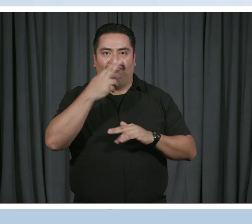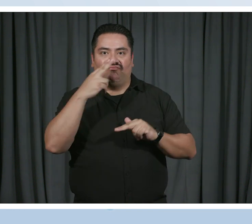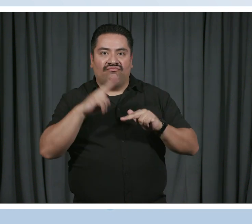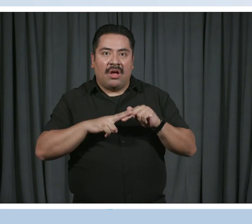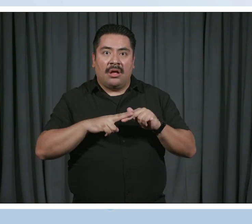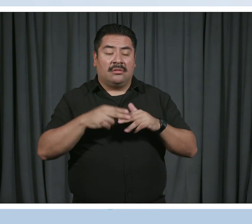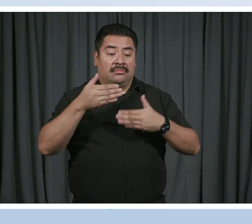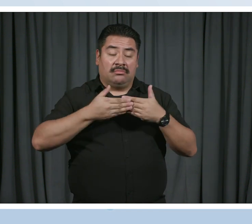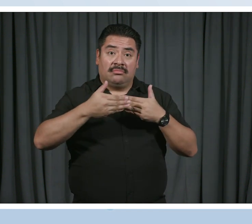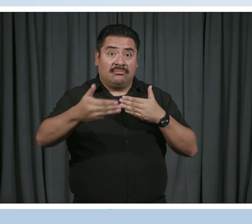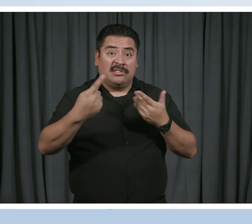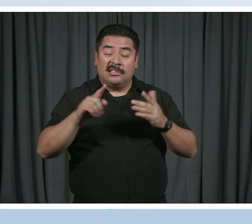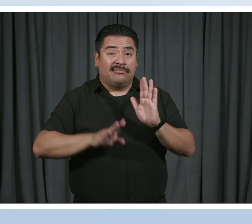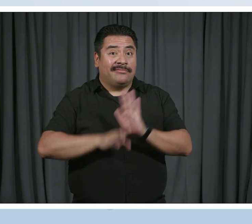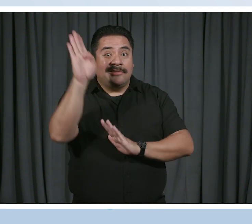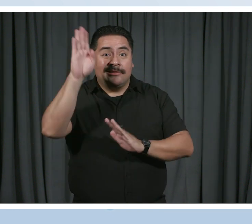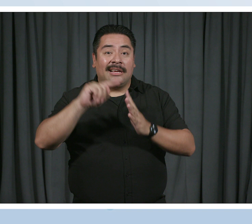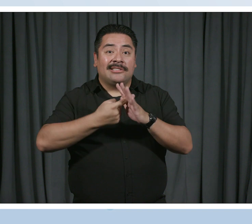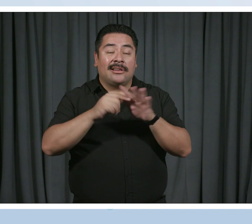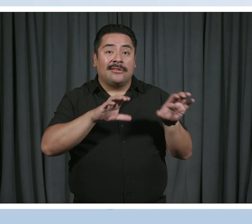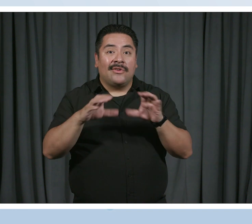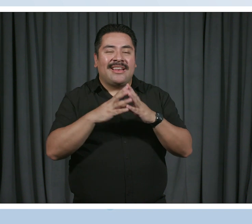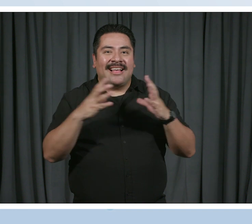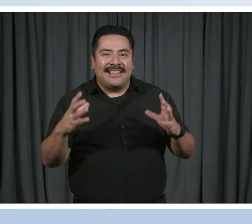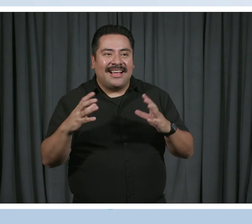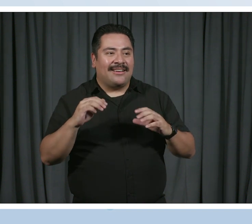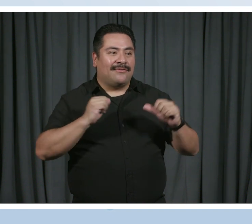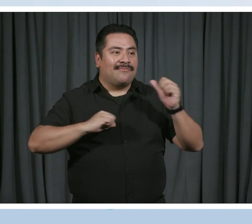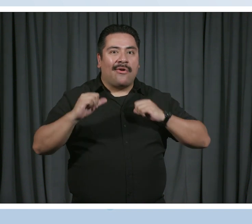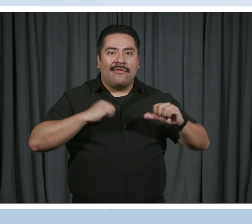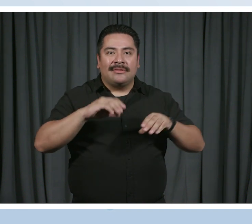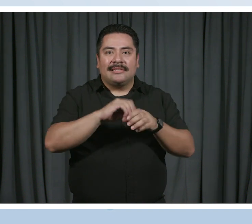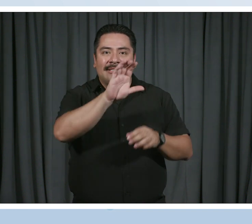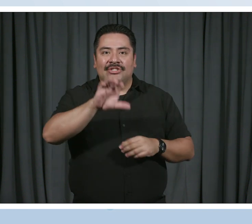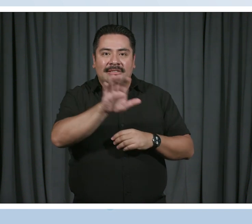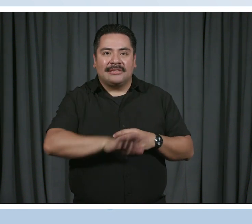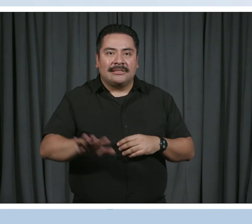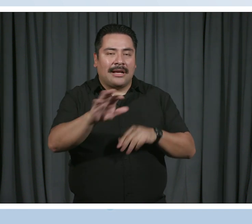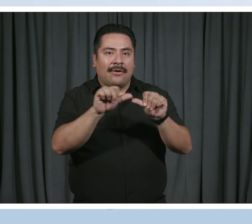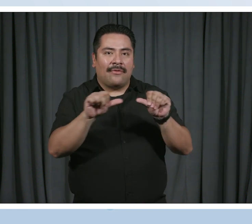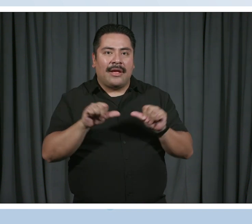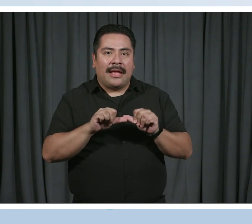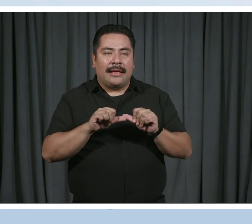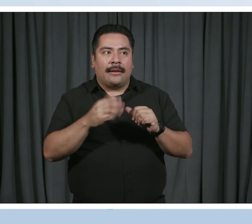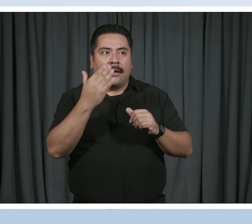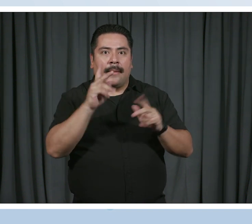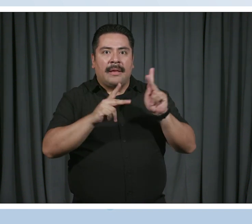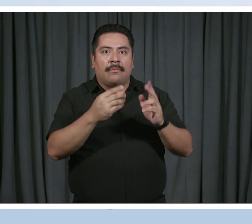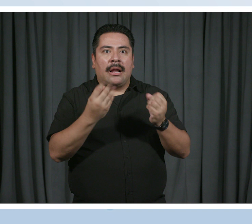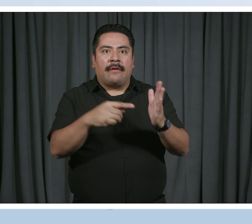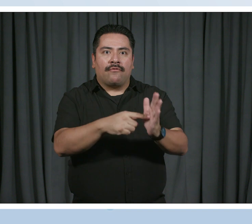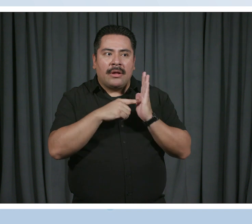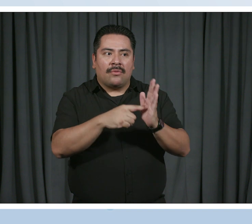that, it just sort of took off. And I started doing a lot of performances in the Chicagoland area based upon request. And that's